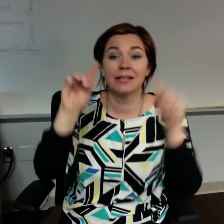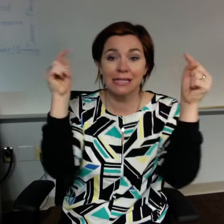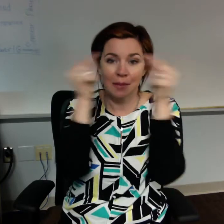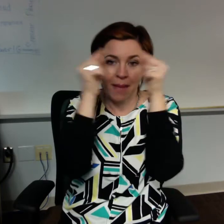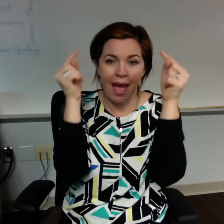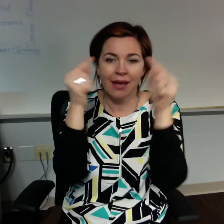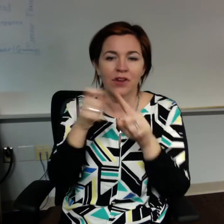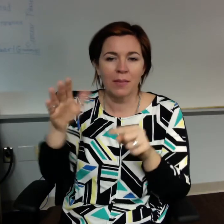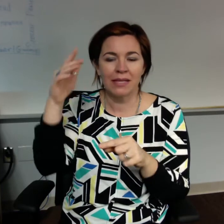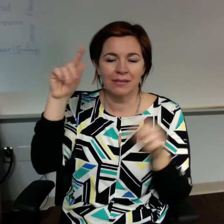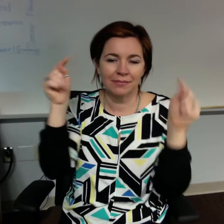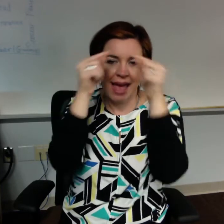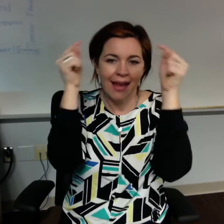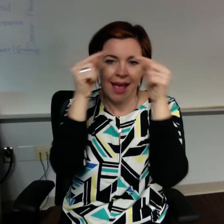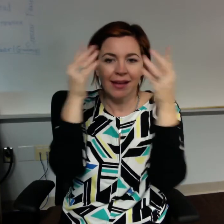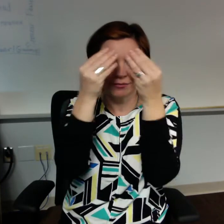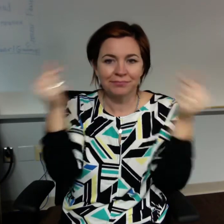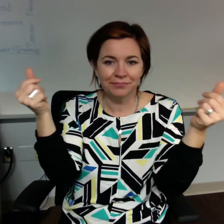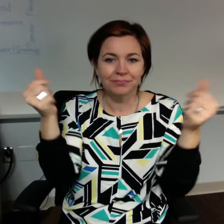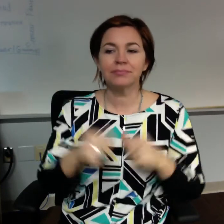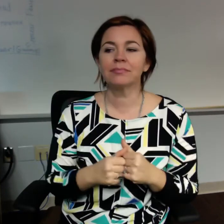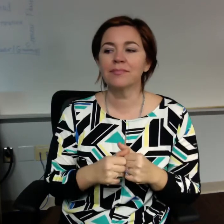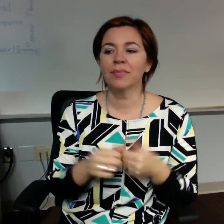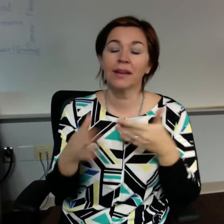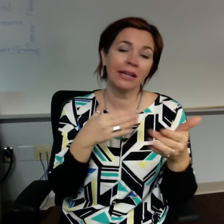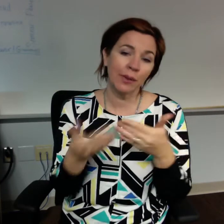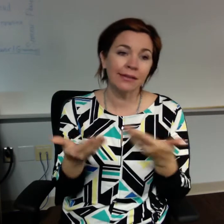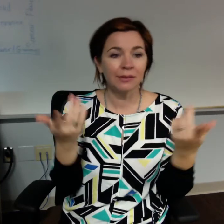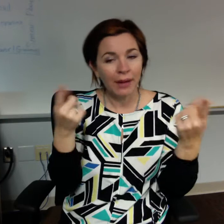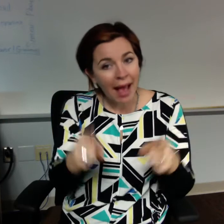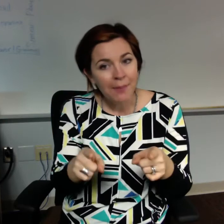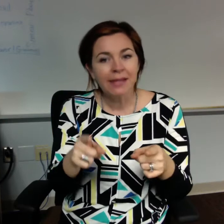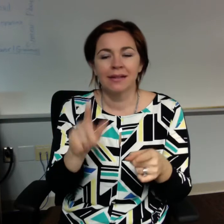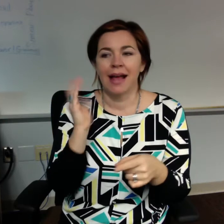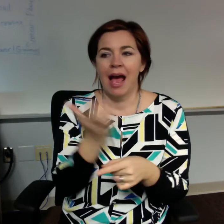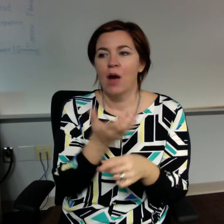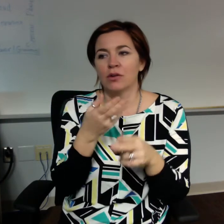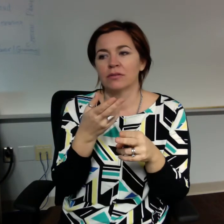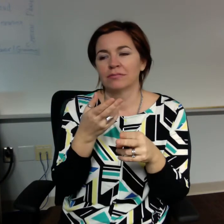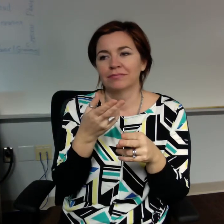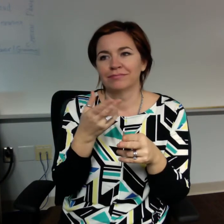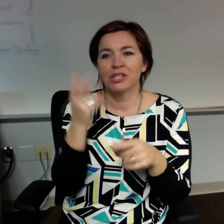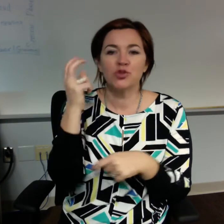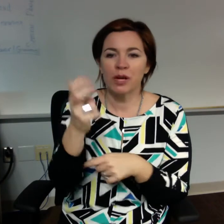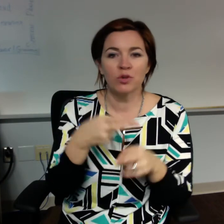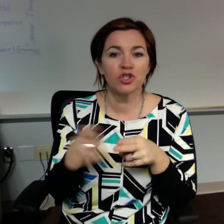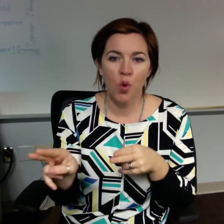But it cut our trip a bit short. However, it was, as I said, very